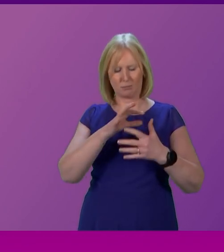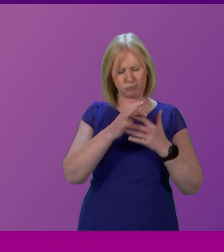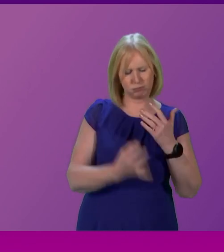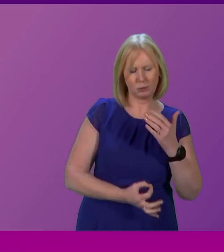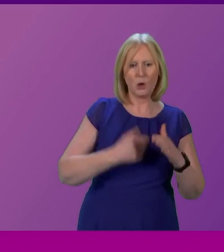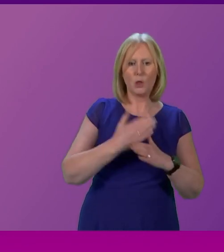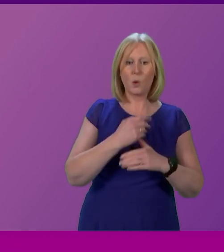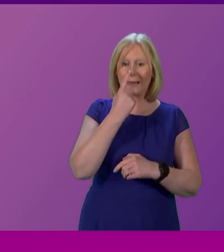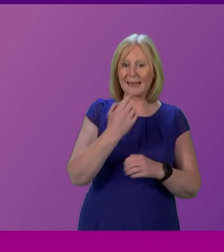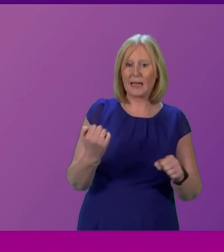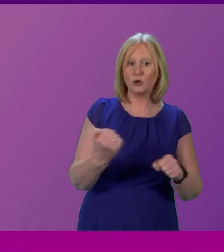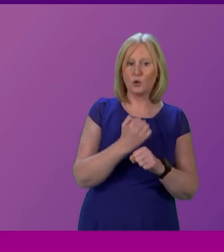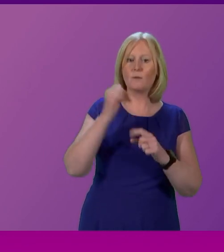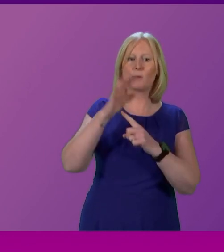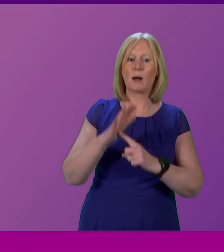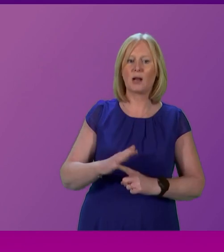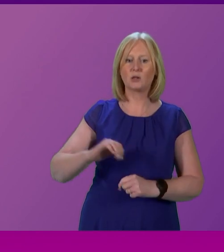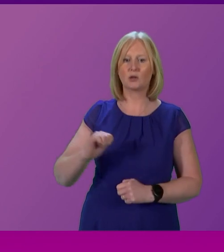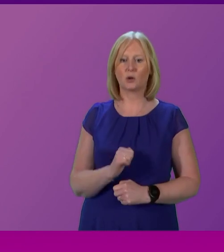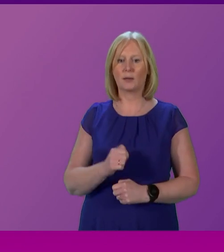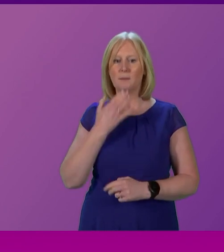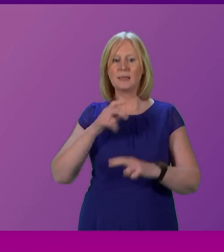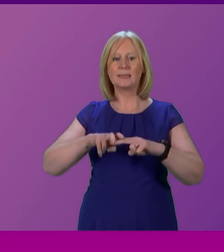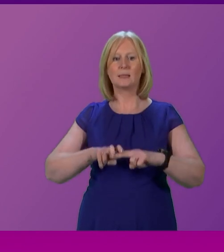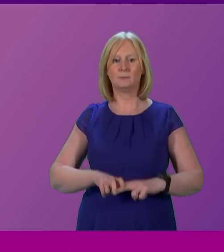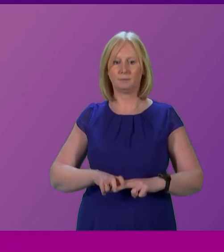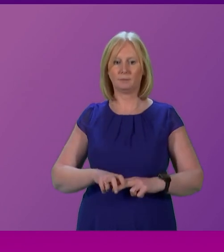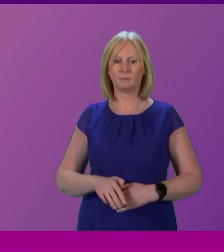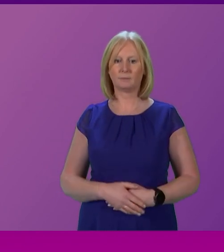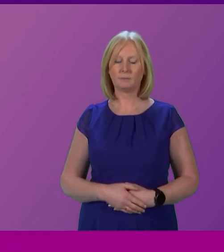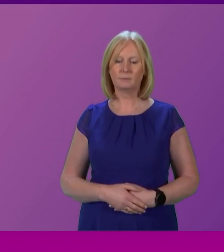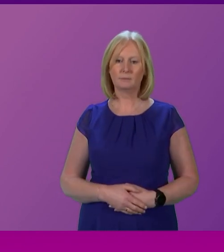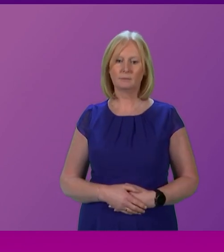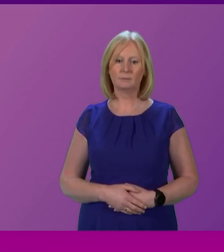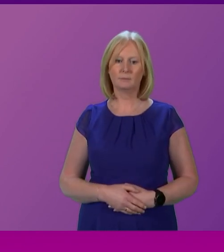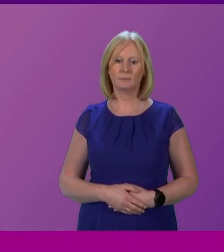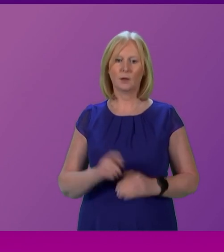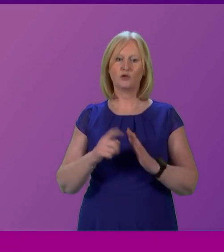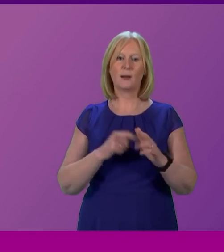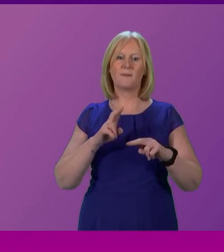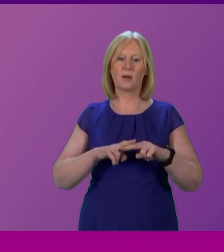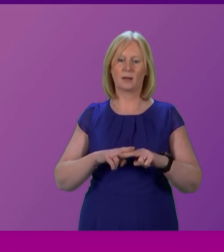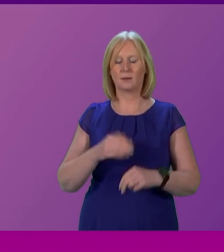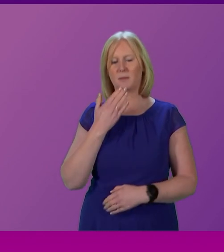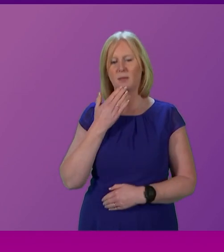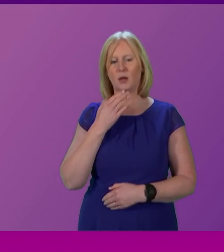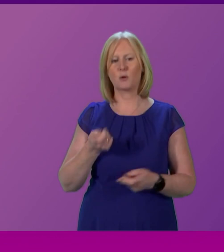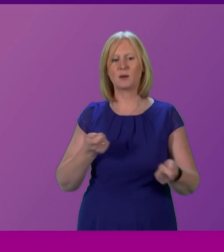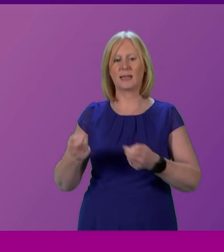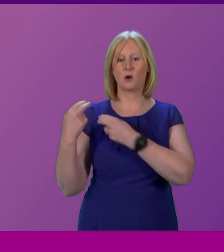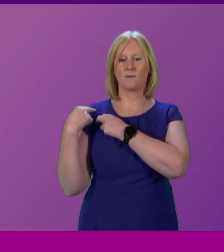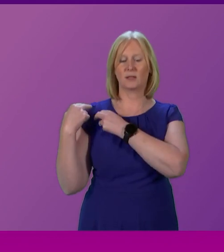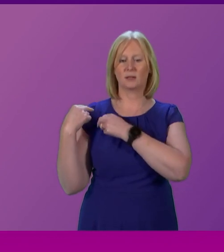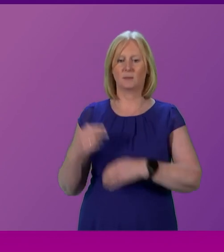could do on these priorities for Scotland. to resume your seat. Jim Fairley, to be followed by Martin Whitfield, up to four minutes, please. Thank you, President Officer.